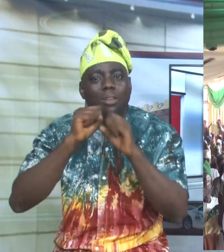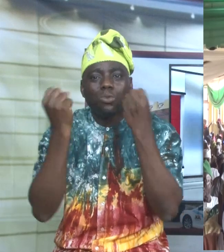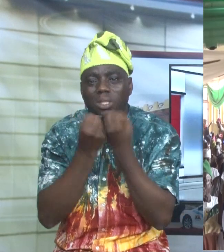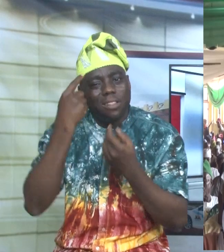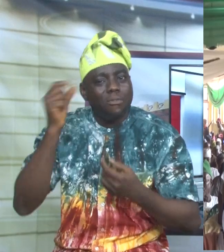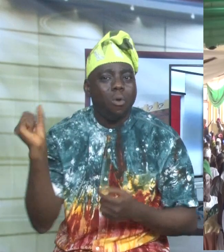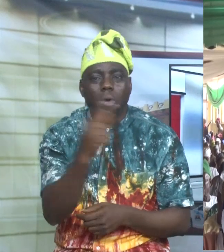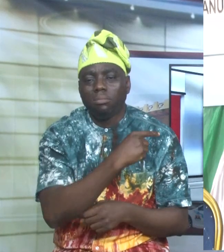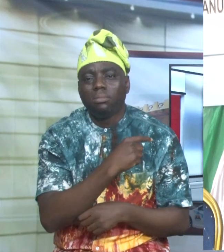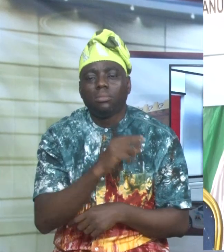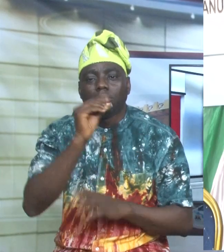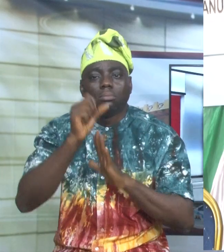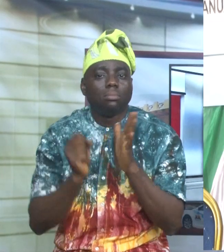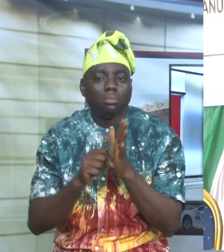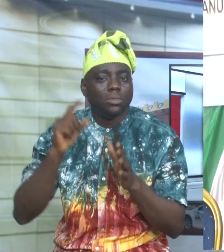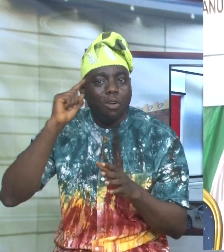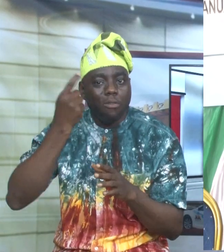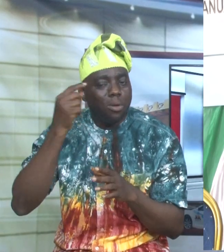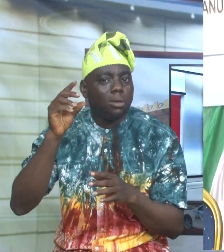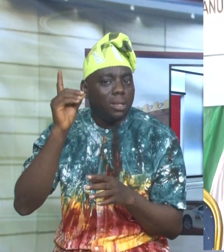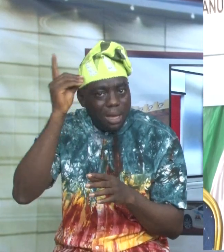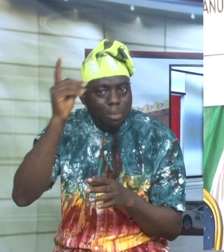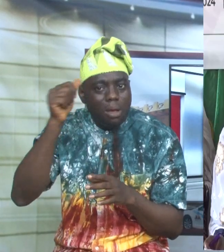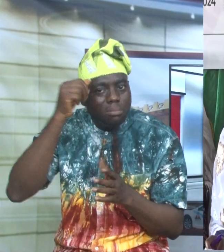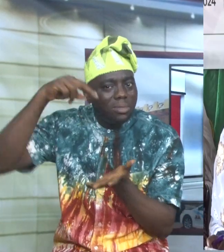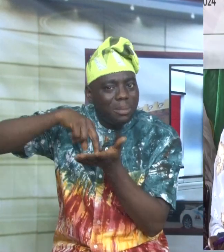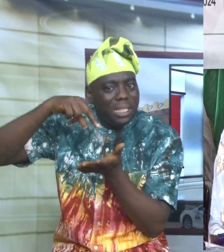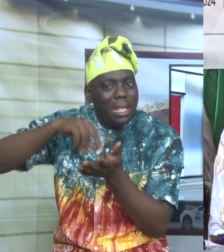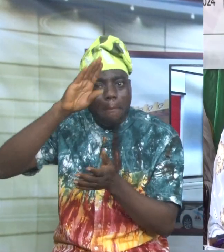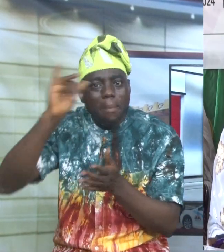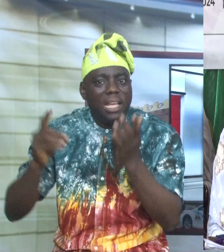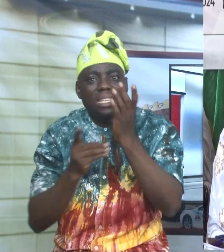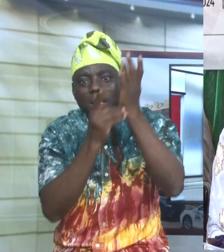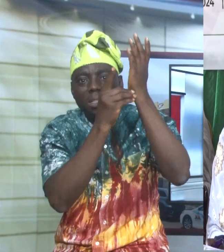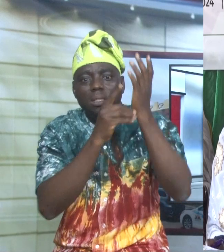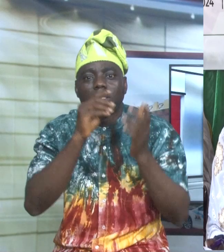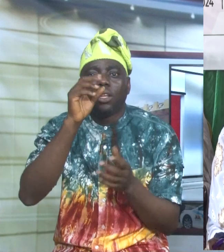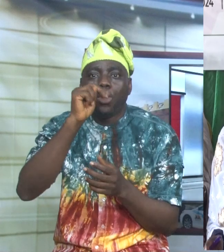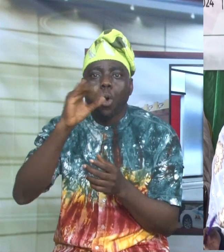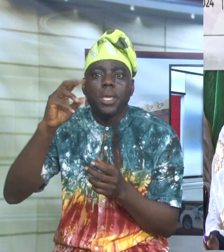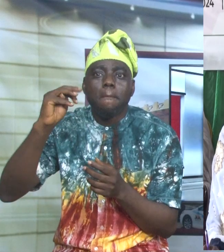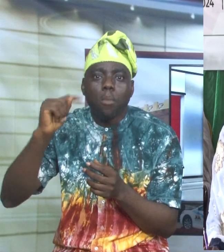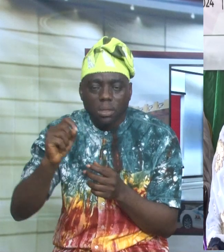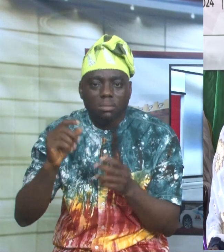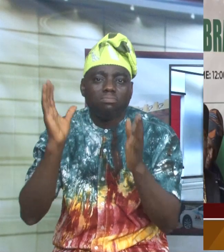Ogun State Governor Dakwabiodun, represented by its deputy, Noemo Salako Oyedele, lauded the contributions